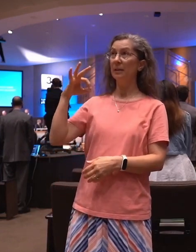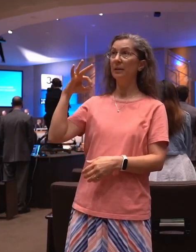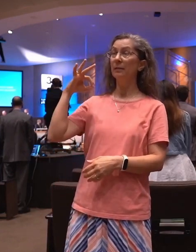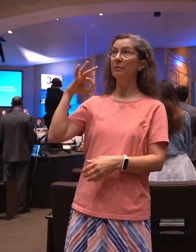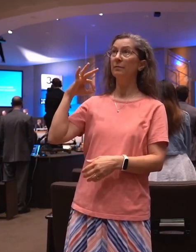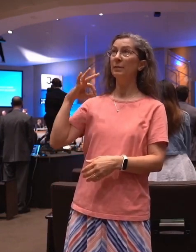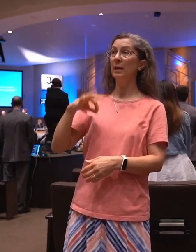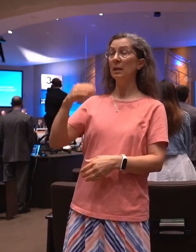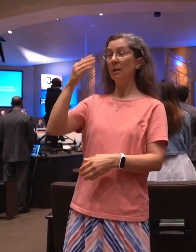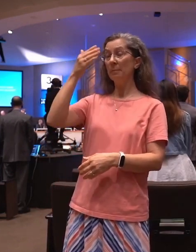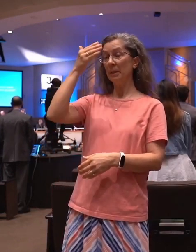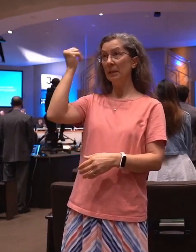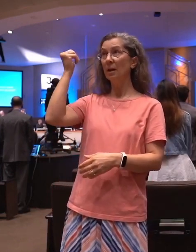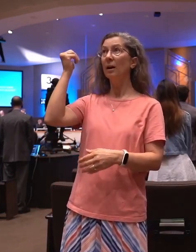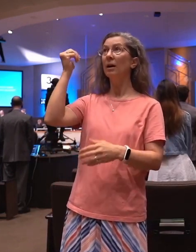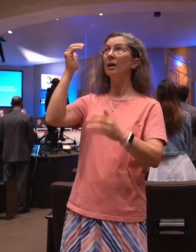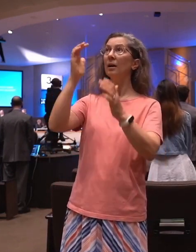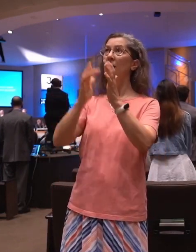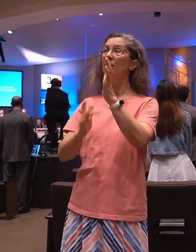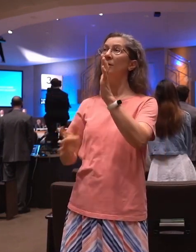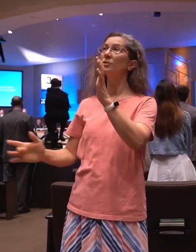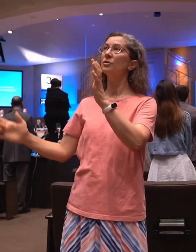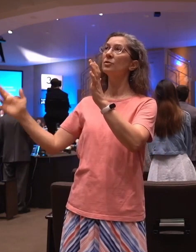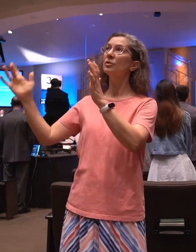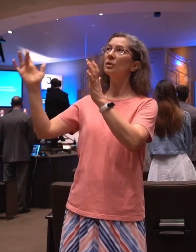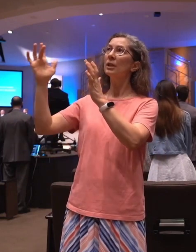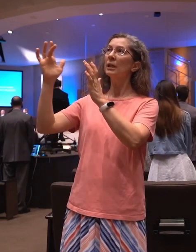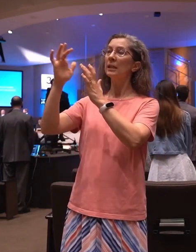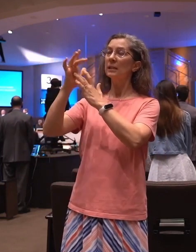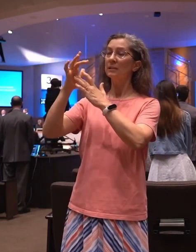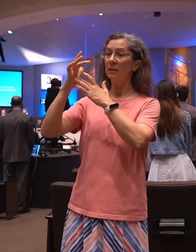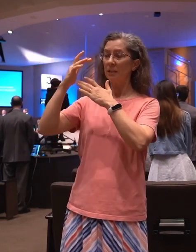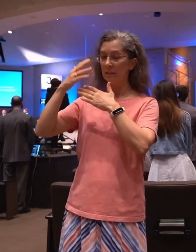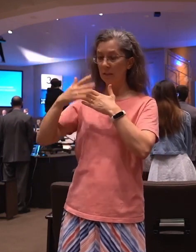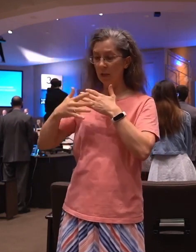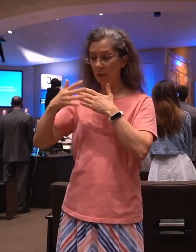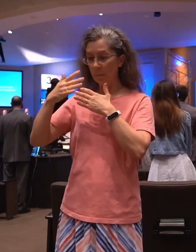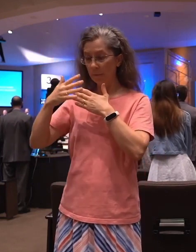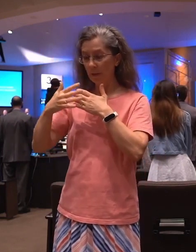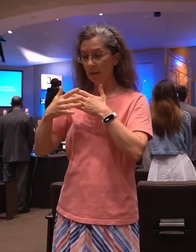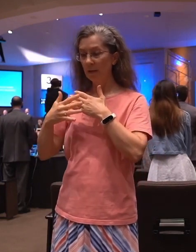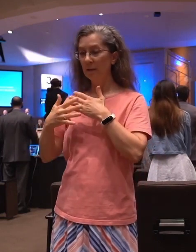an interest in the